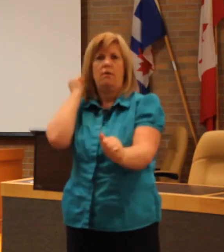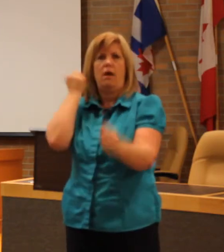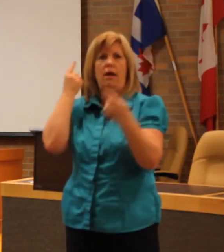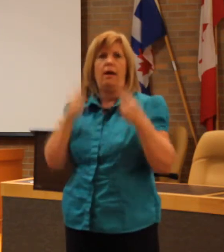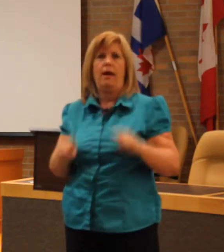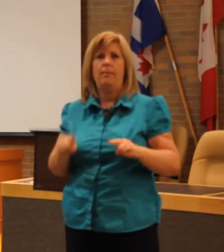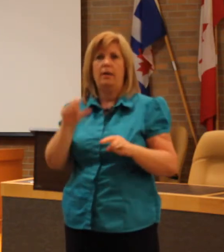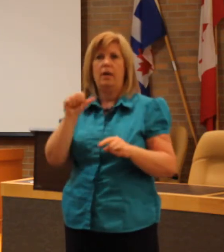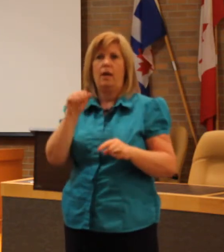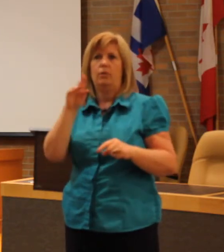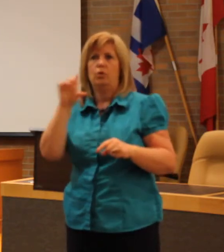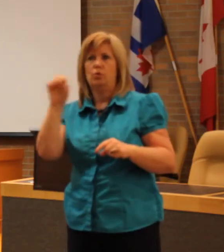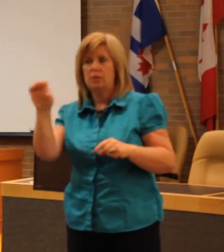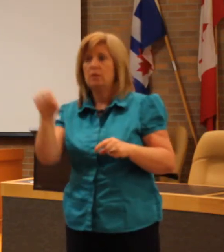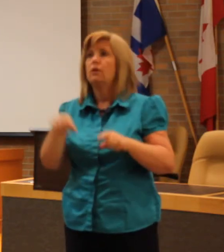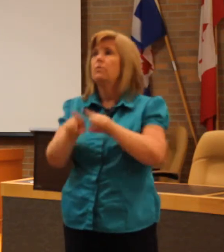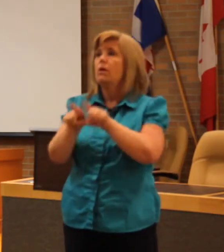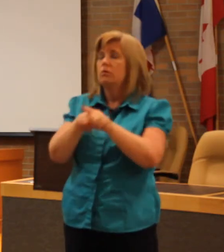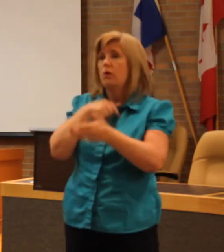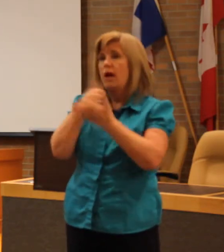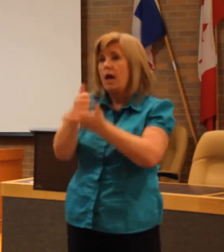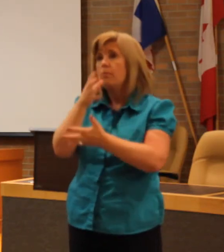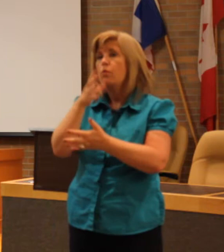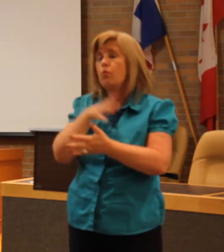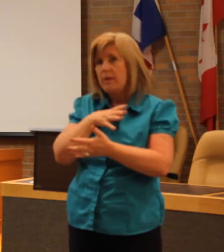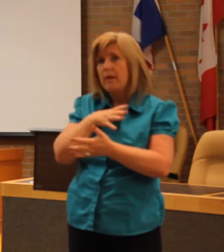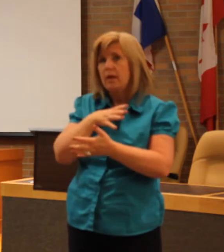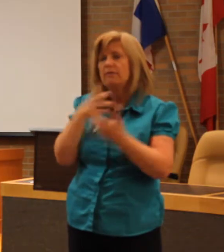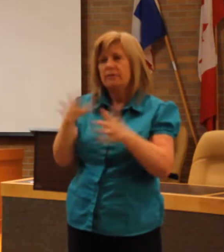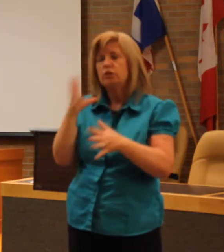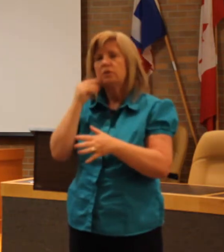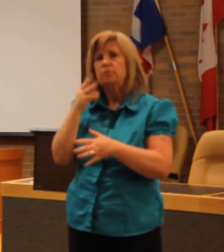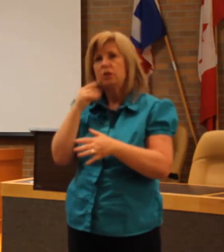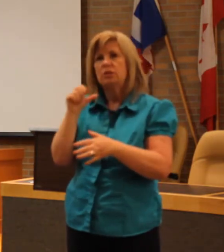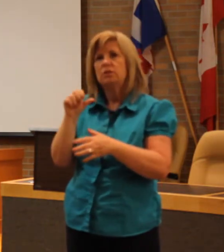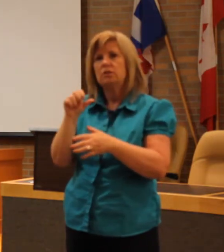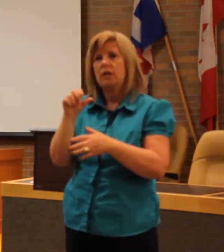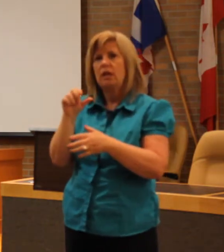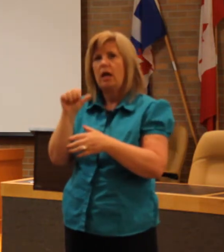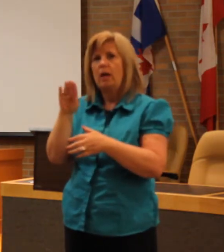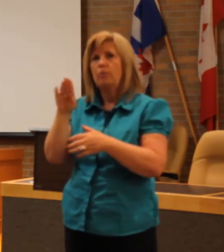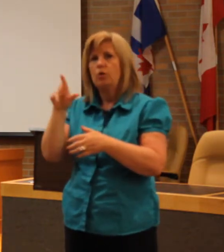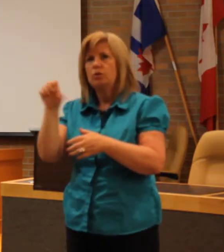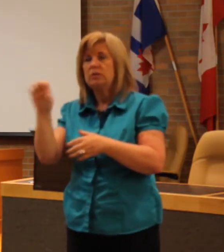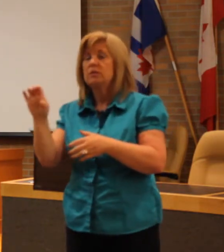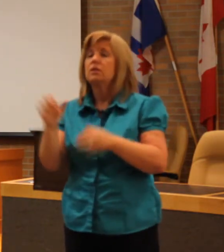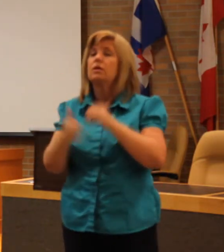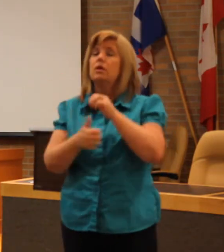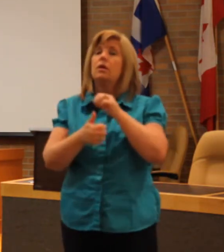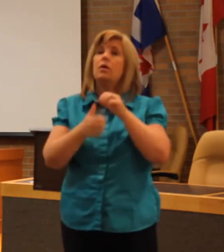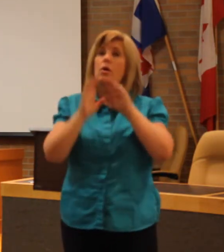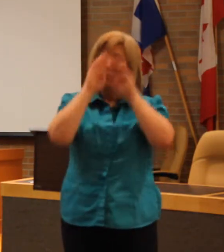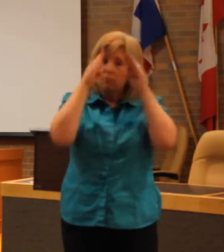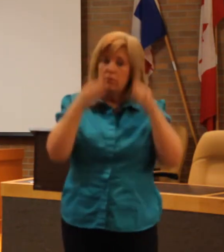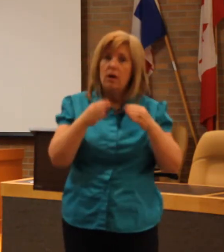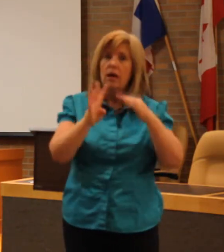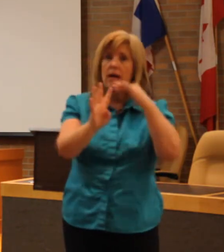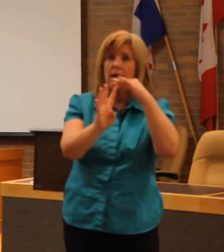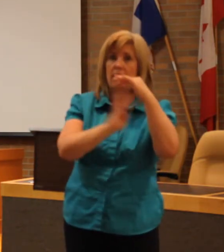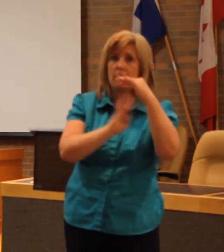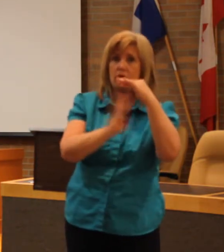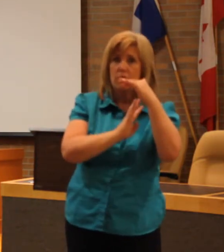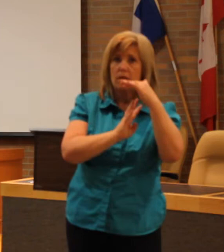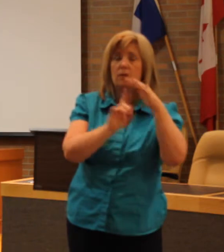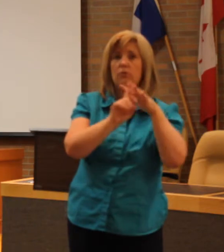women who have experienced abuse. And in particular we work with immigrant and refugee populations, young